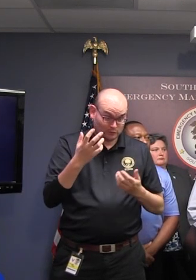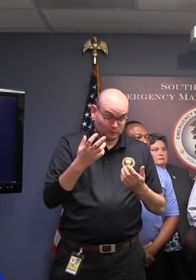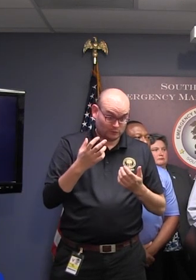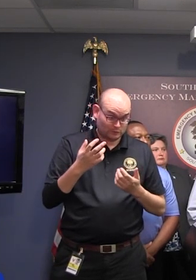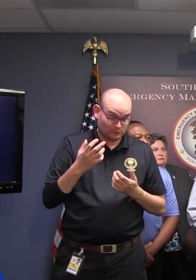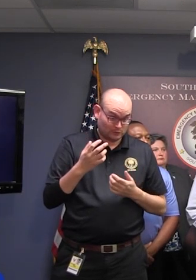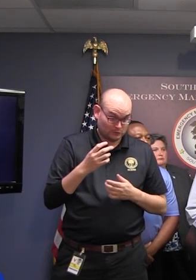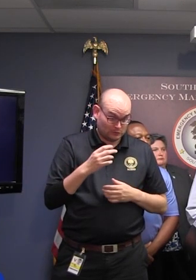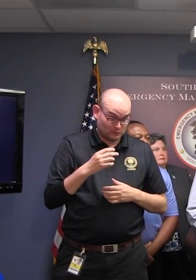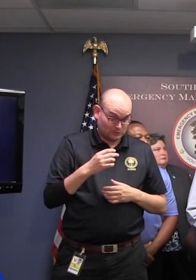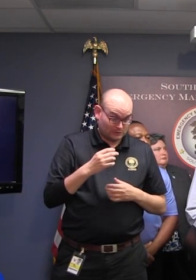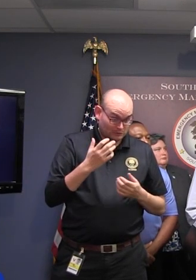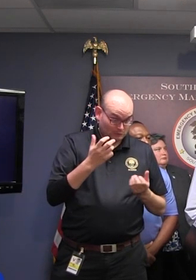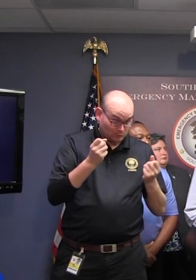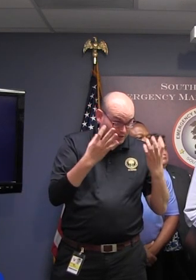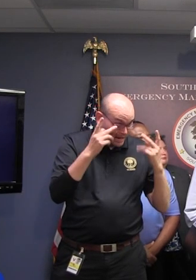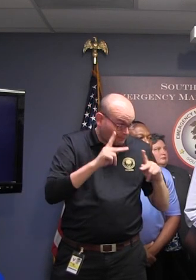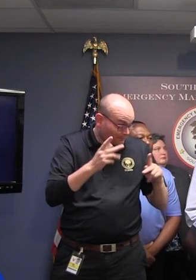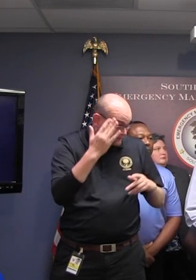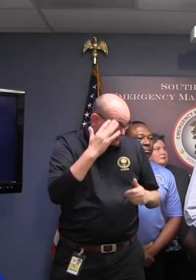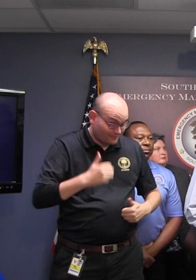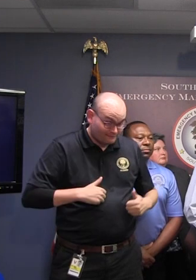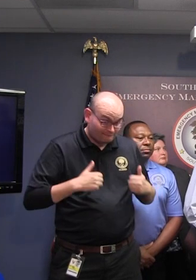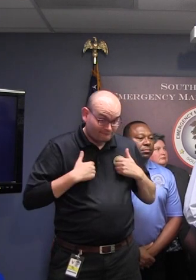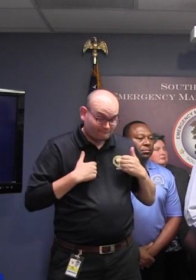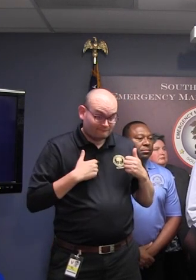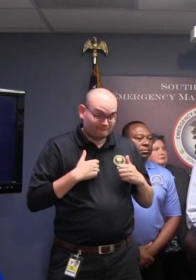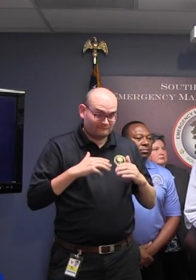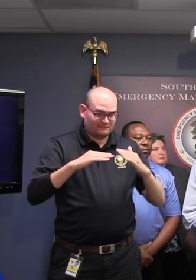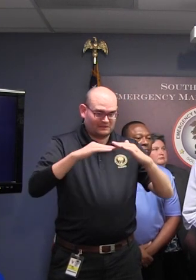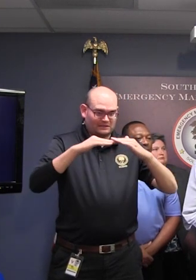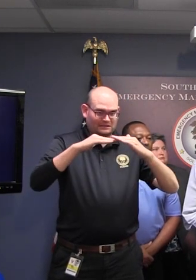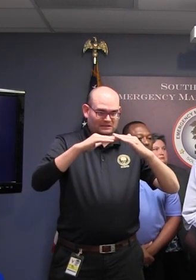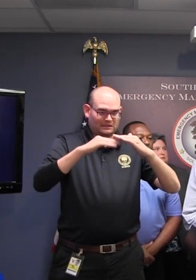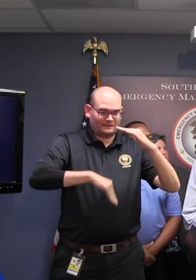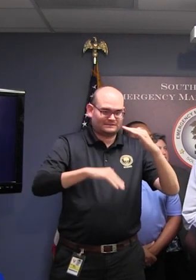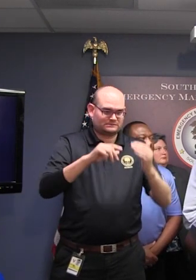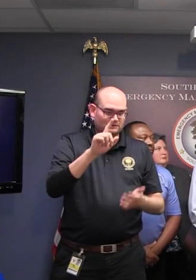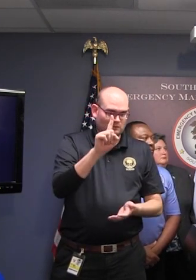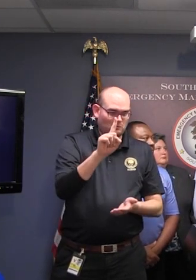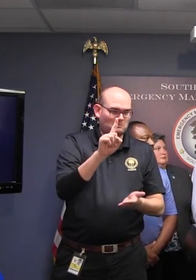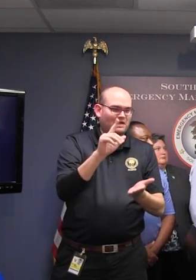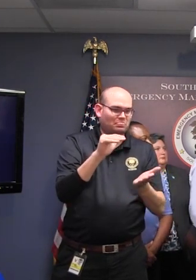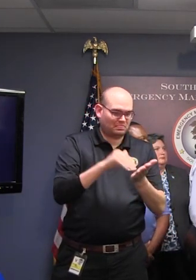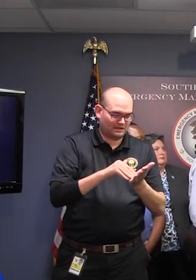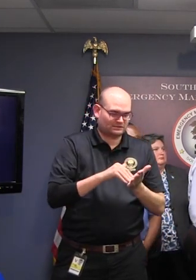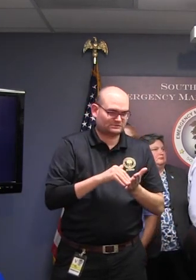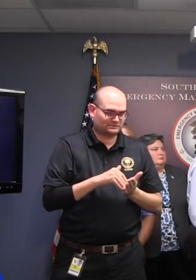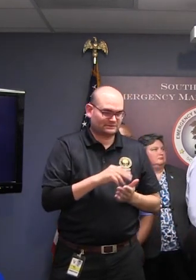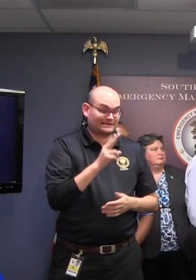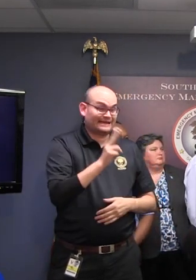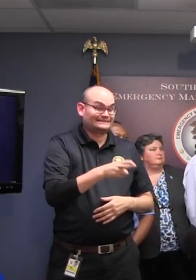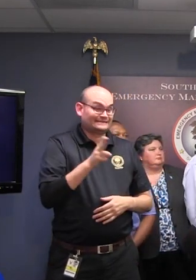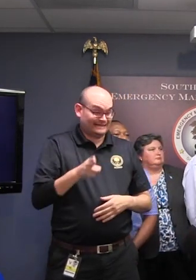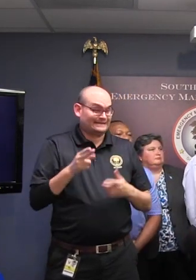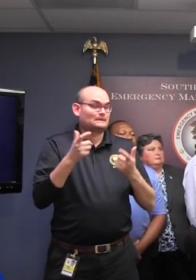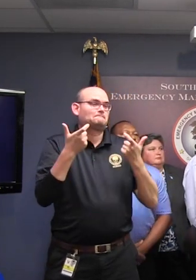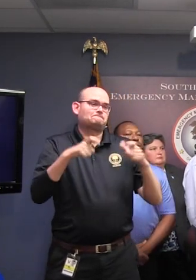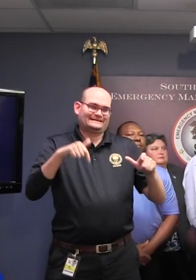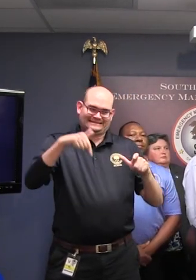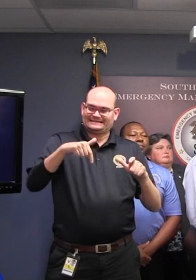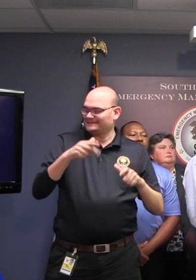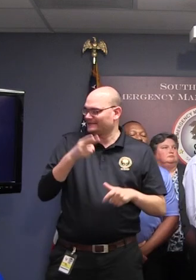Don't know. know how many people live there? Probably less than a thousand at this point. Yeah, a built-in head is going to be the biggest one. Yes.